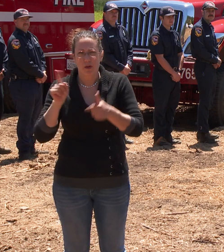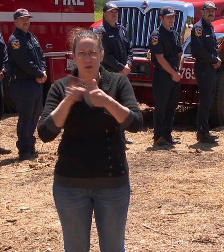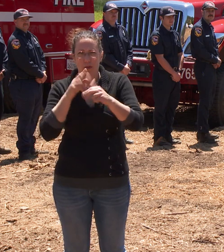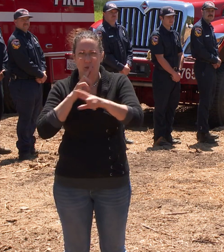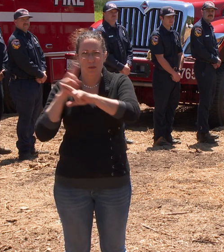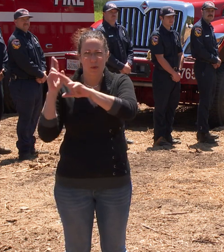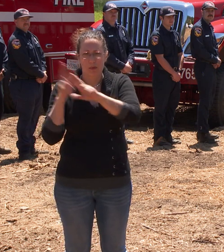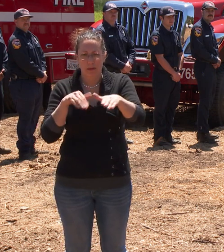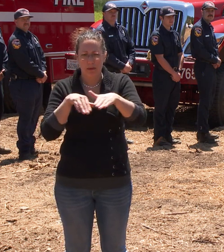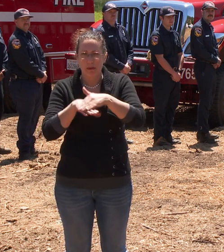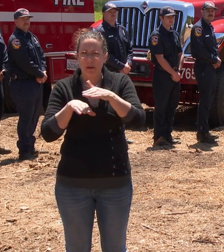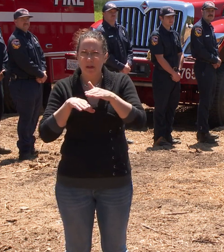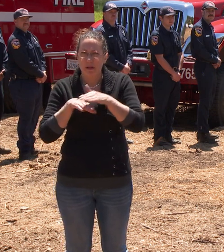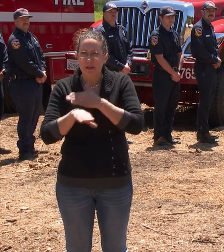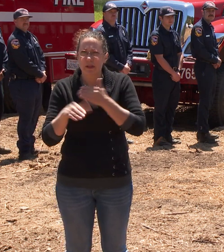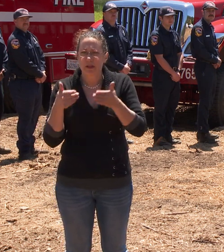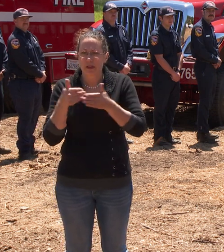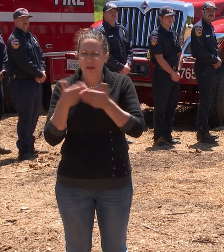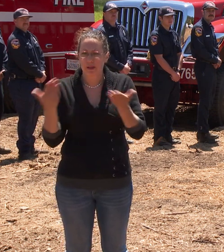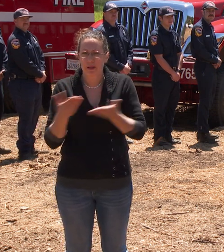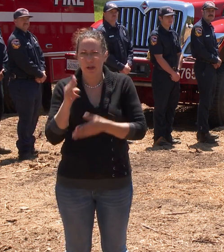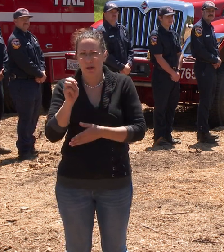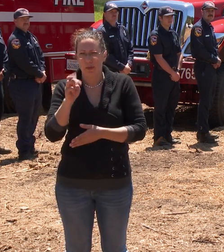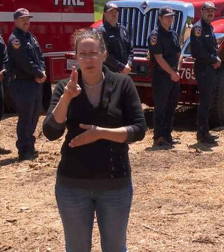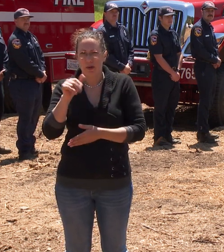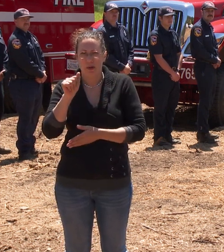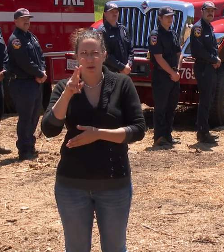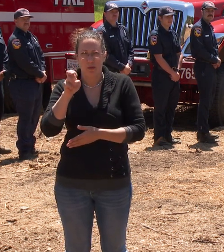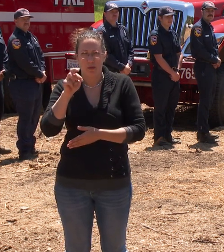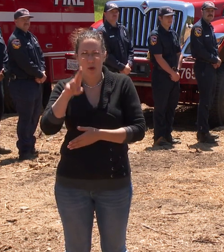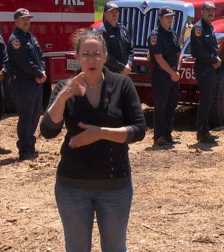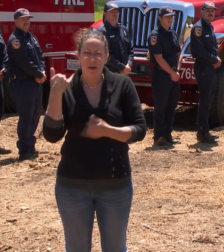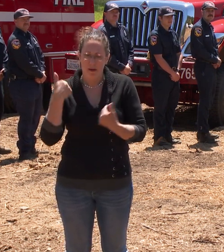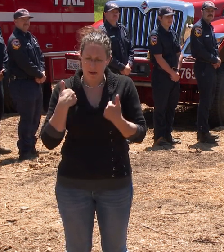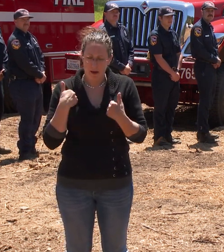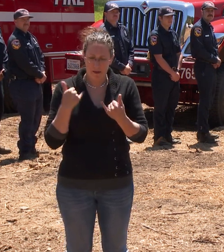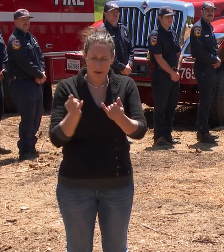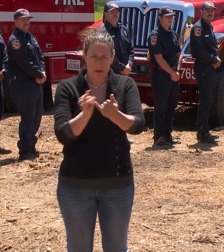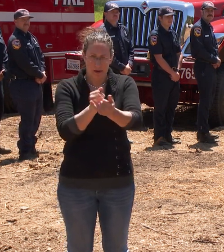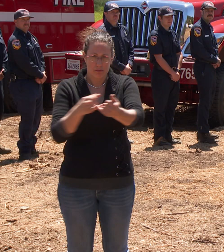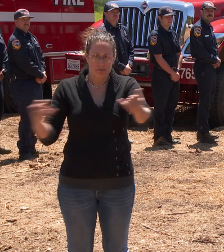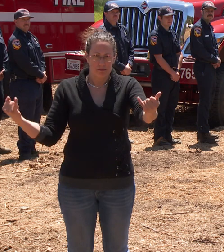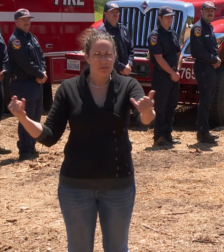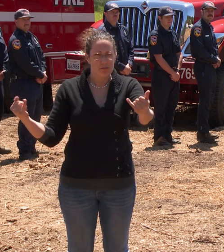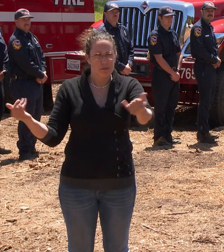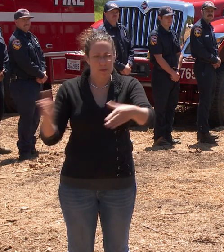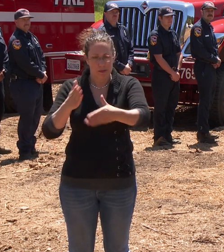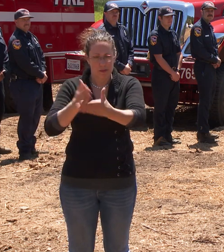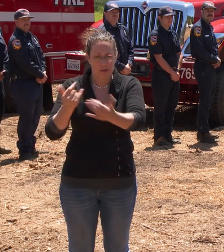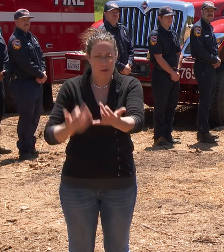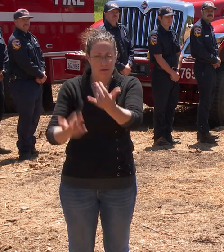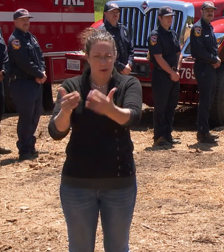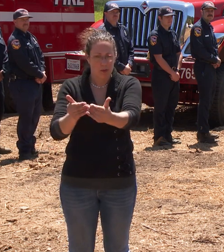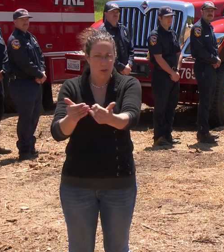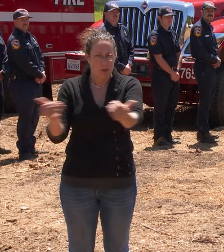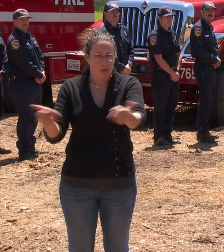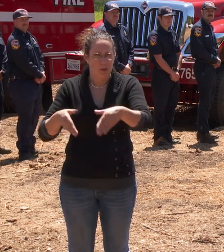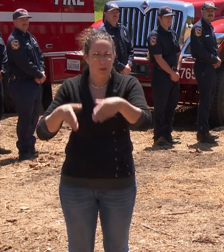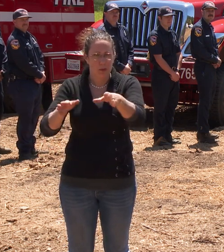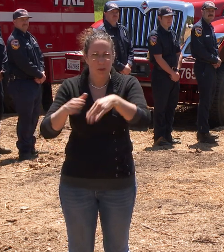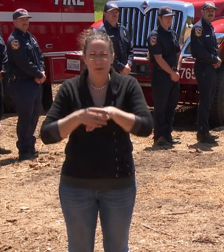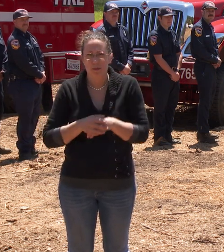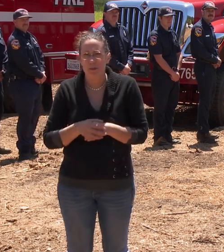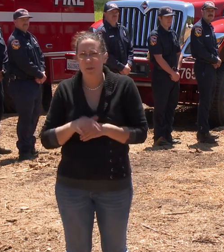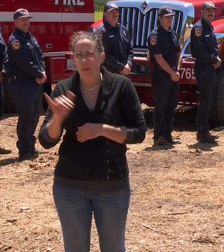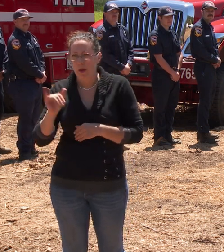access to the interior of the park has been enhanced by expanding shaded fuel breaks along numerous fire roads. We've also observed through our monitoring